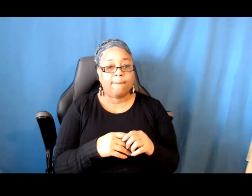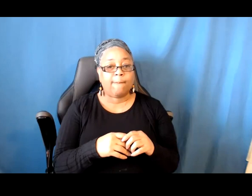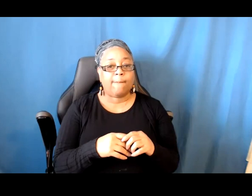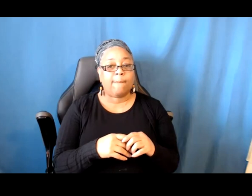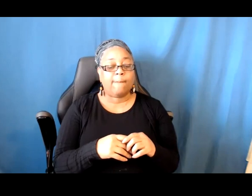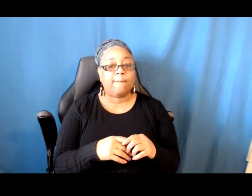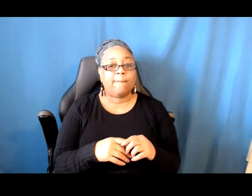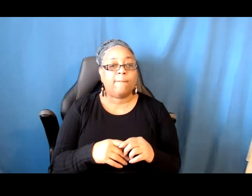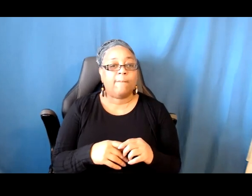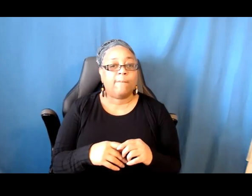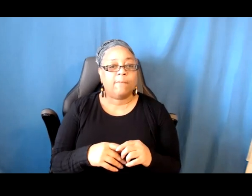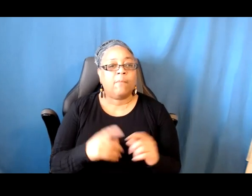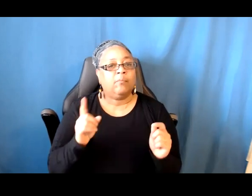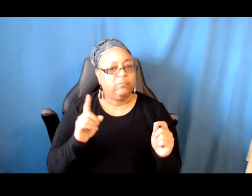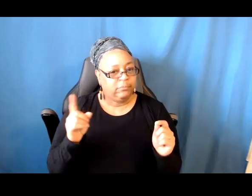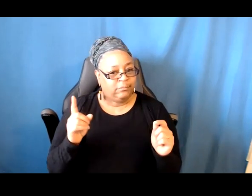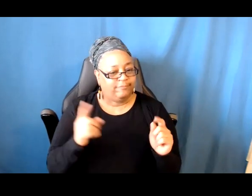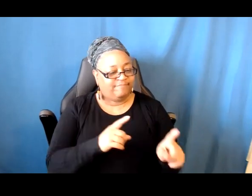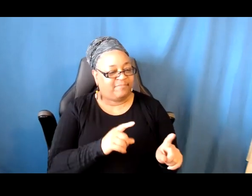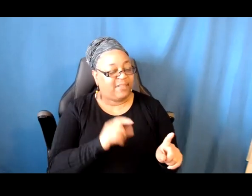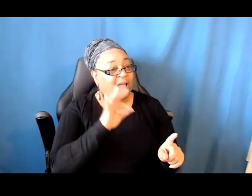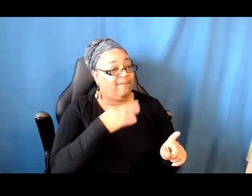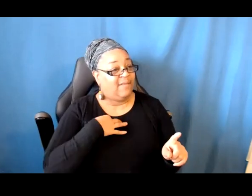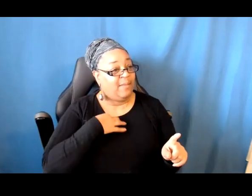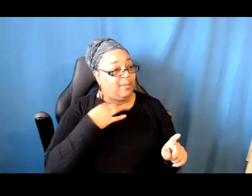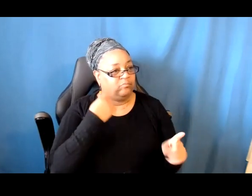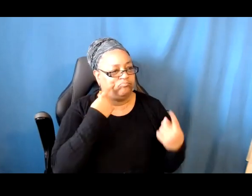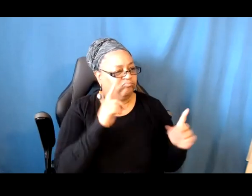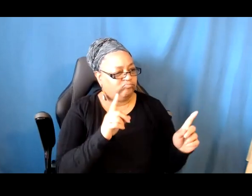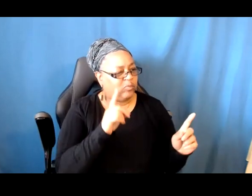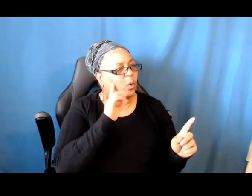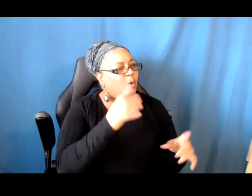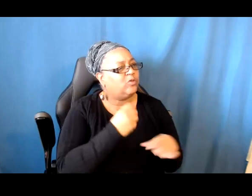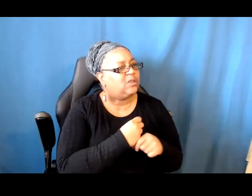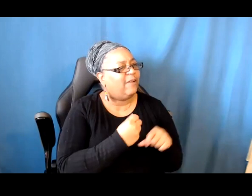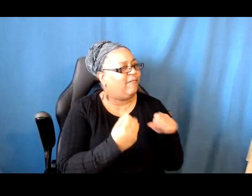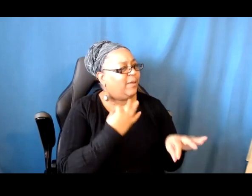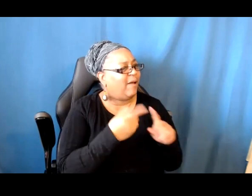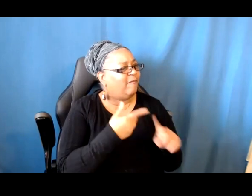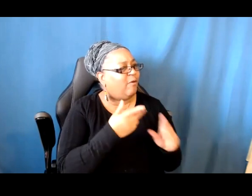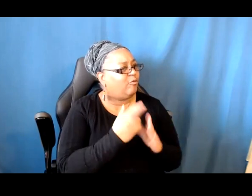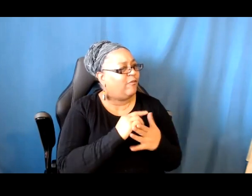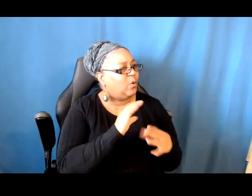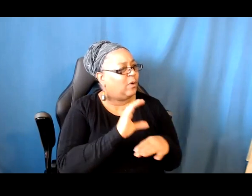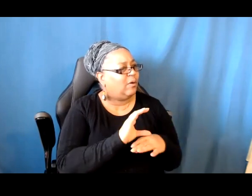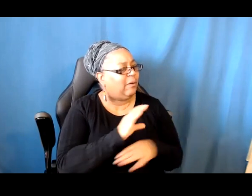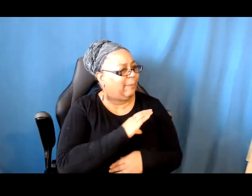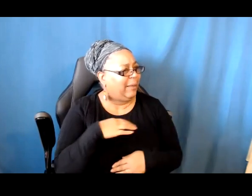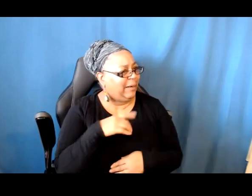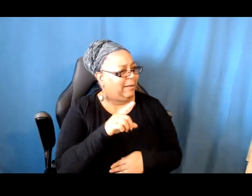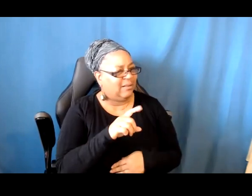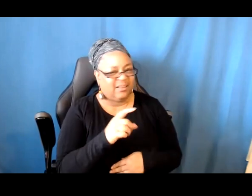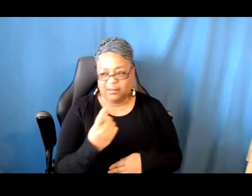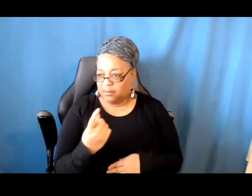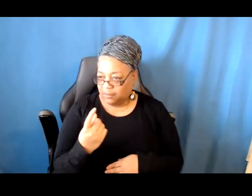Oh, here's a question. If your application is unsuccessful, will you receive feedback from the review committee? Unfortunately, because of the